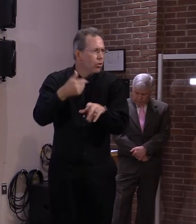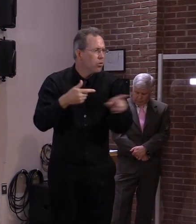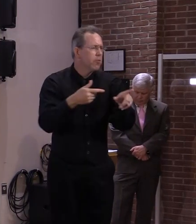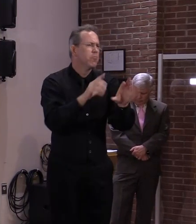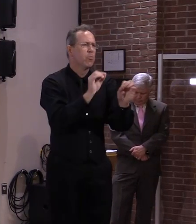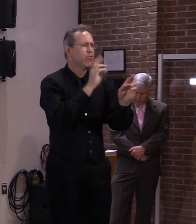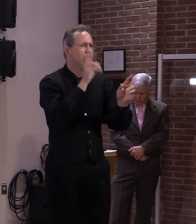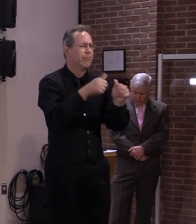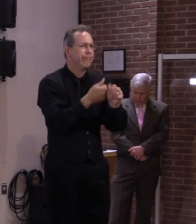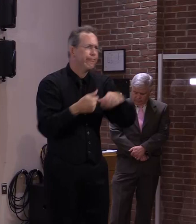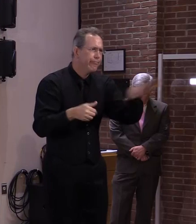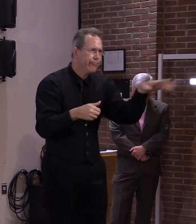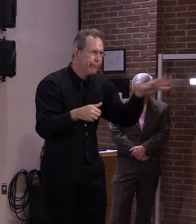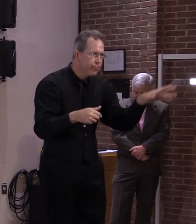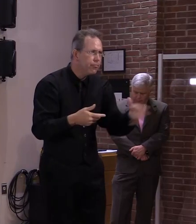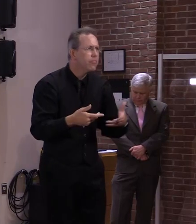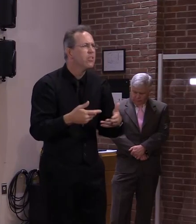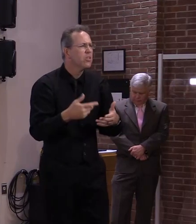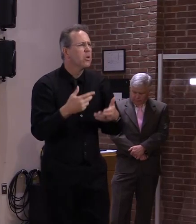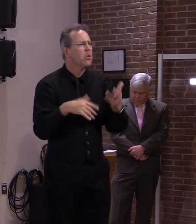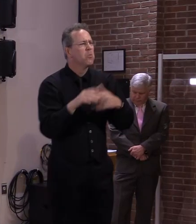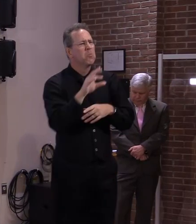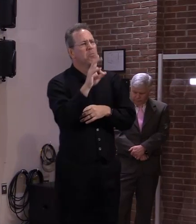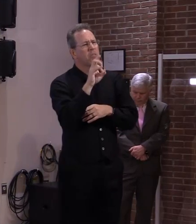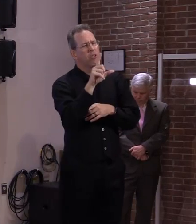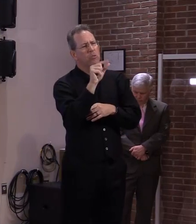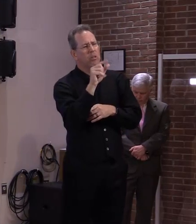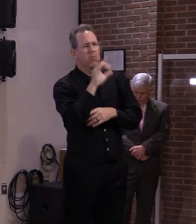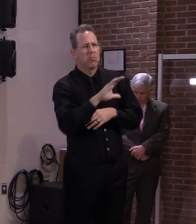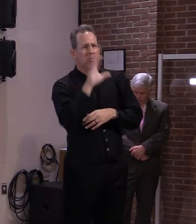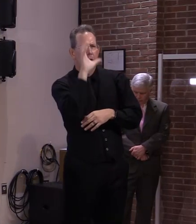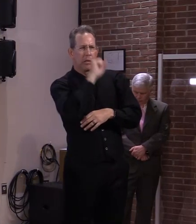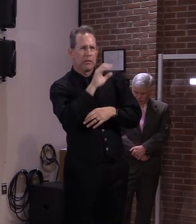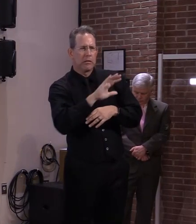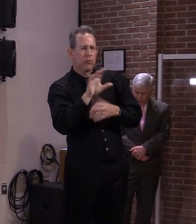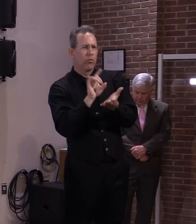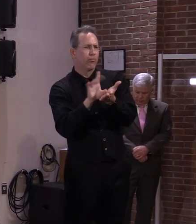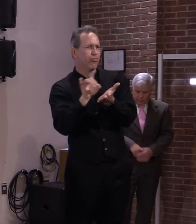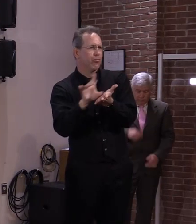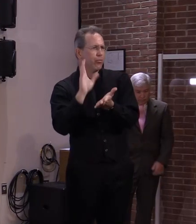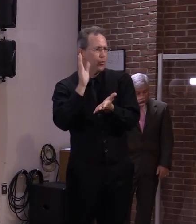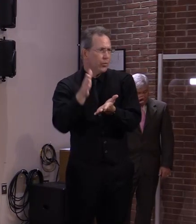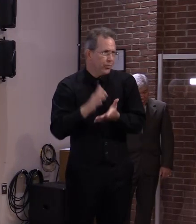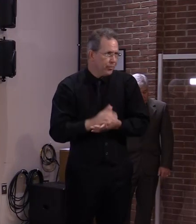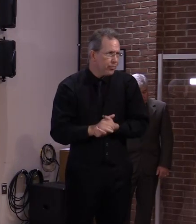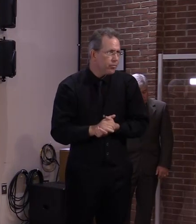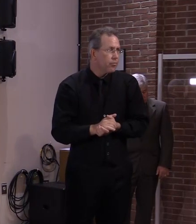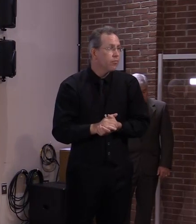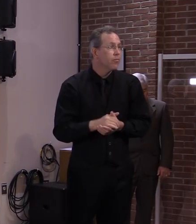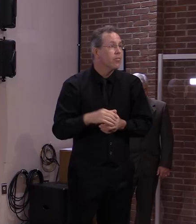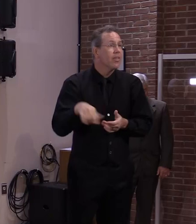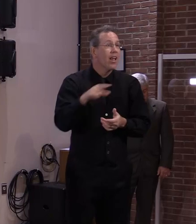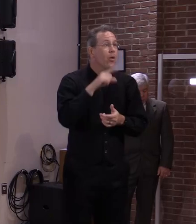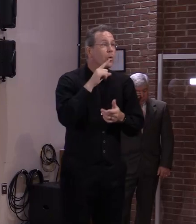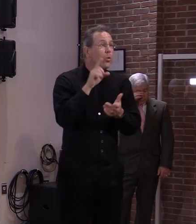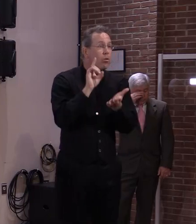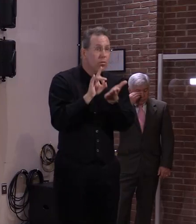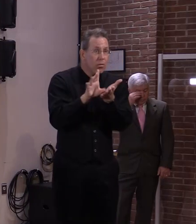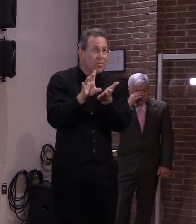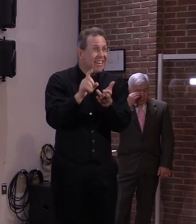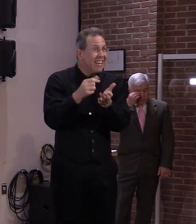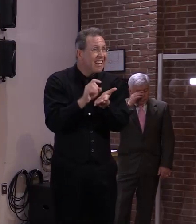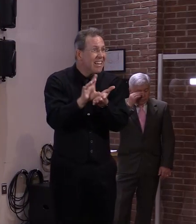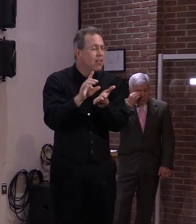um at the end of june um each of those households will be eligible for the 2500 payment um if